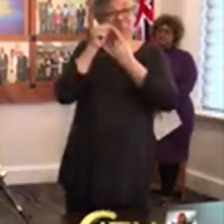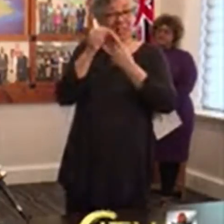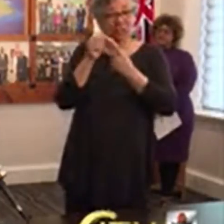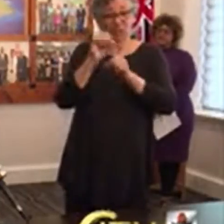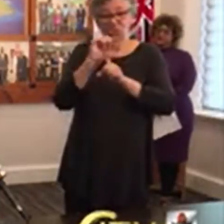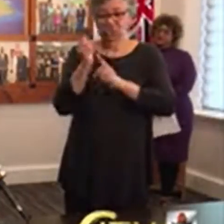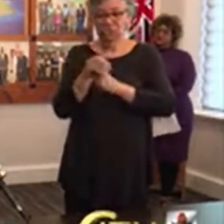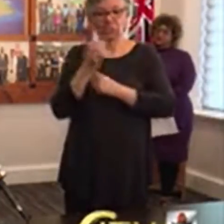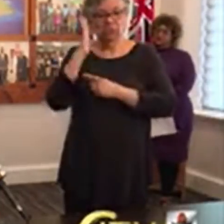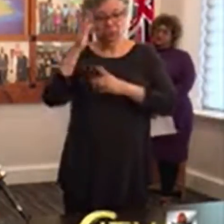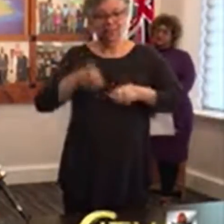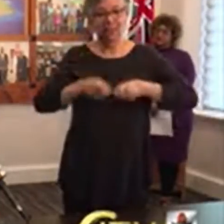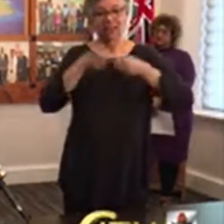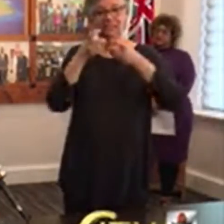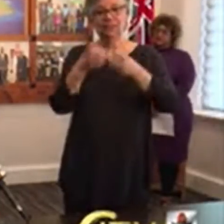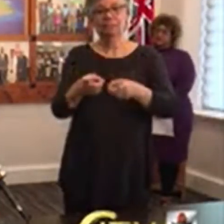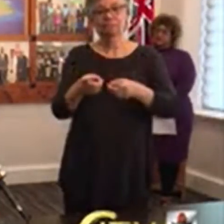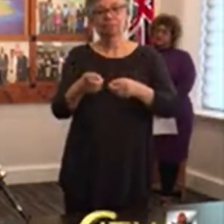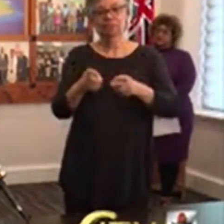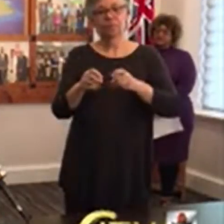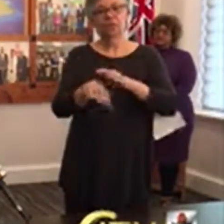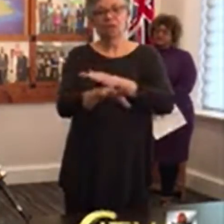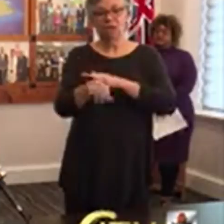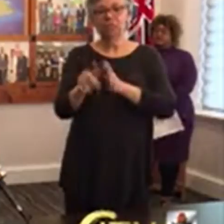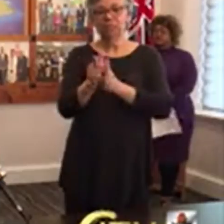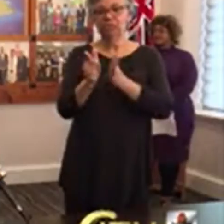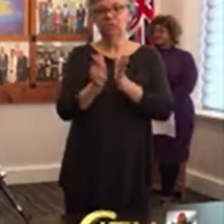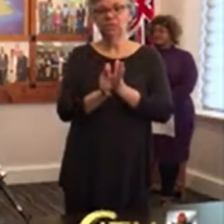exception under the legislation.